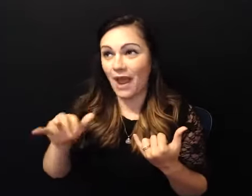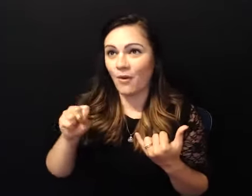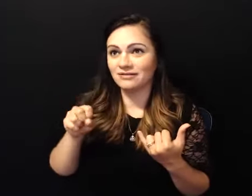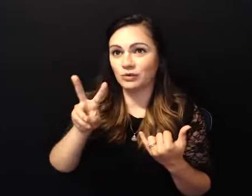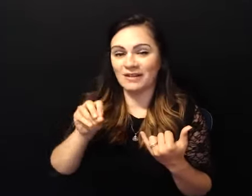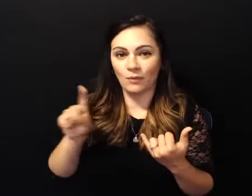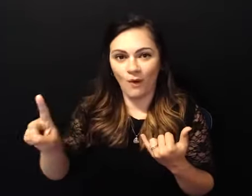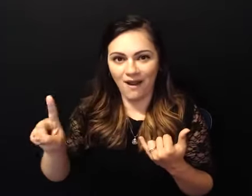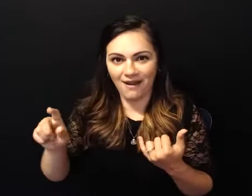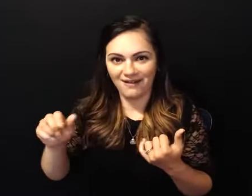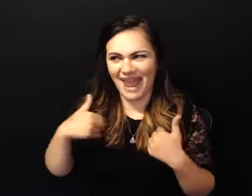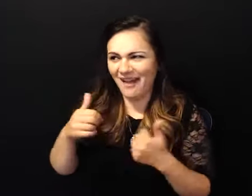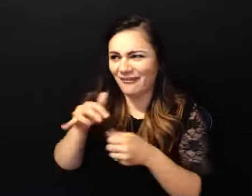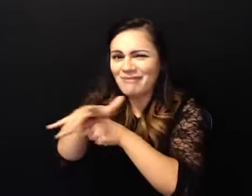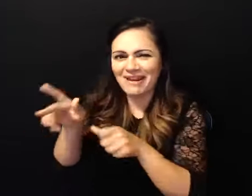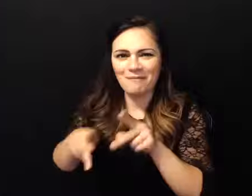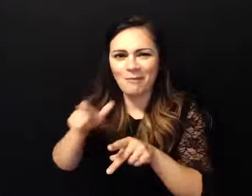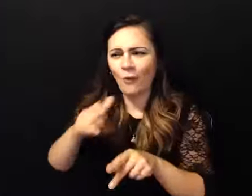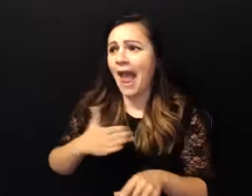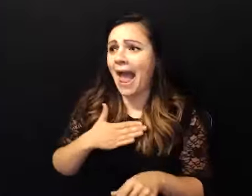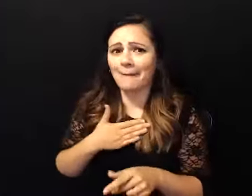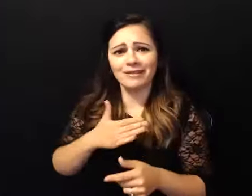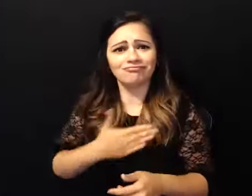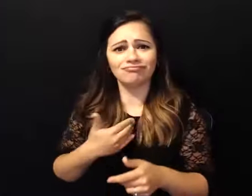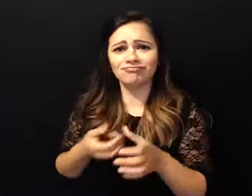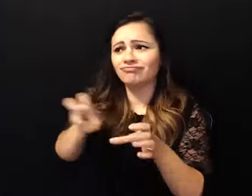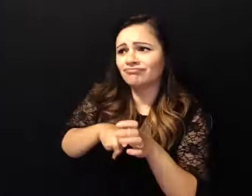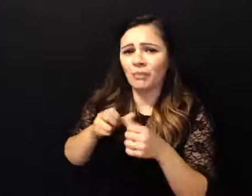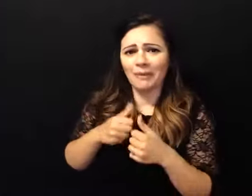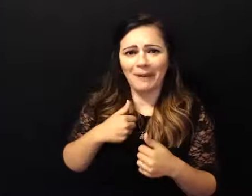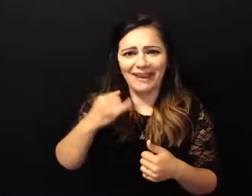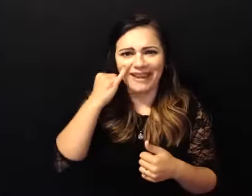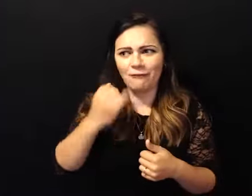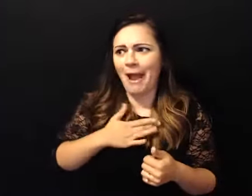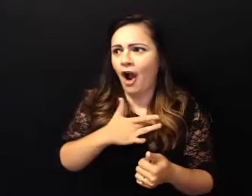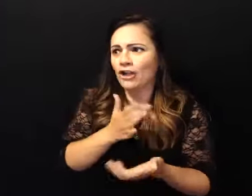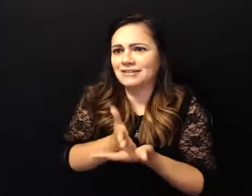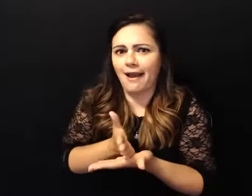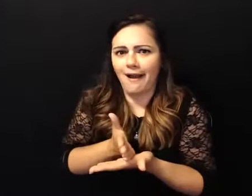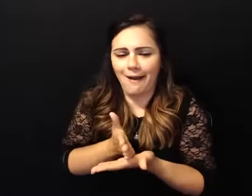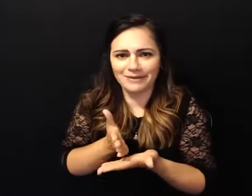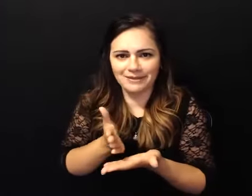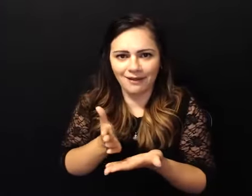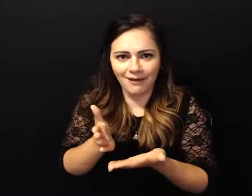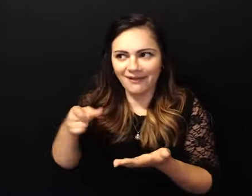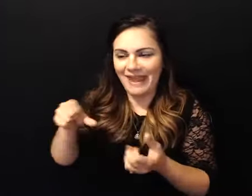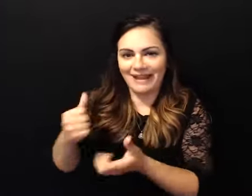take me home so if my heart stops they can restart it um and that's the fellowship of alcoholics anonymous i mean it really is